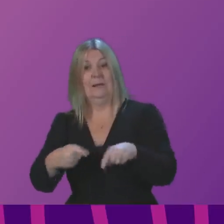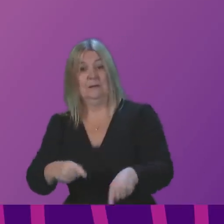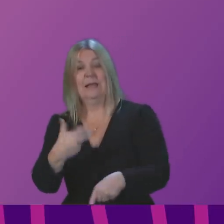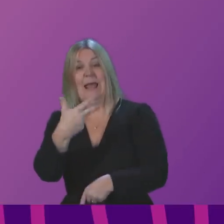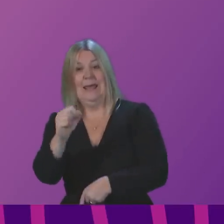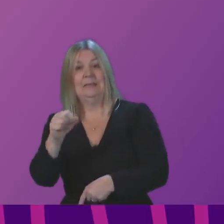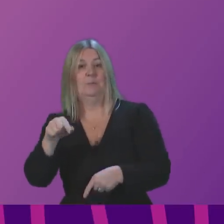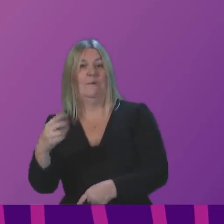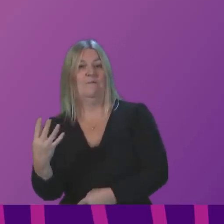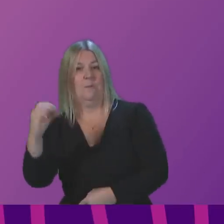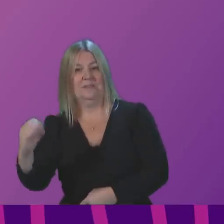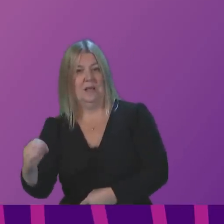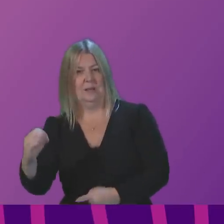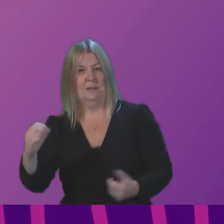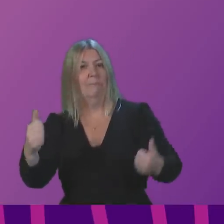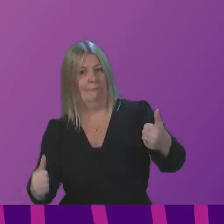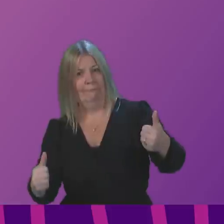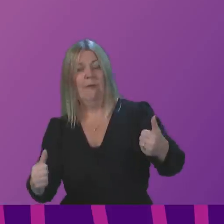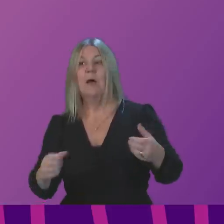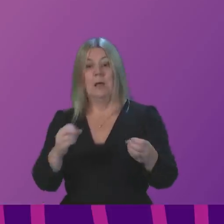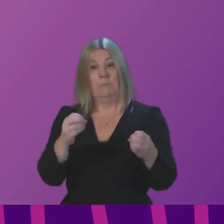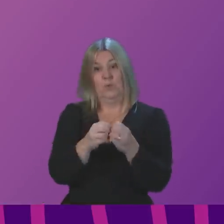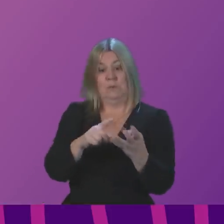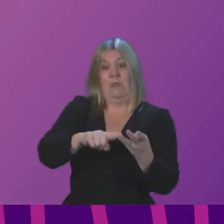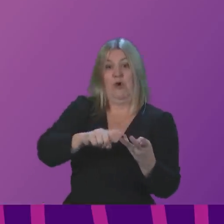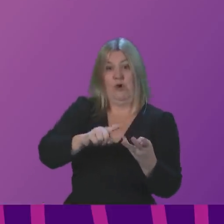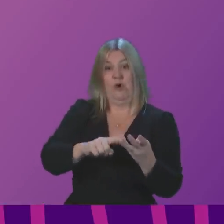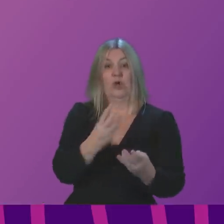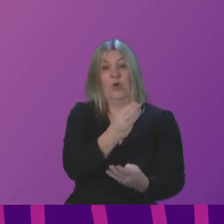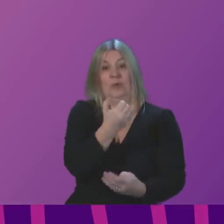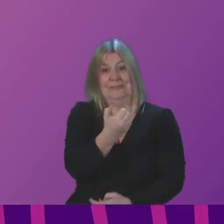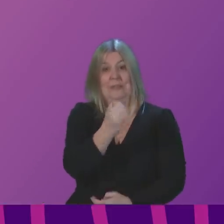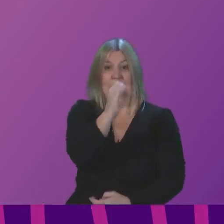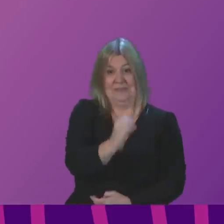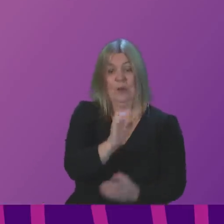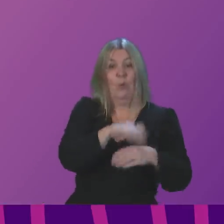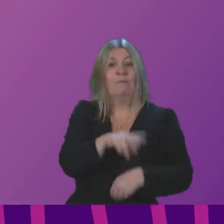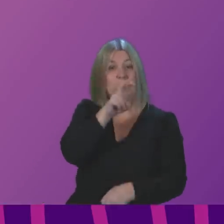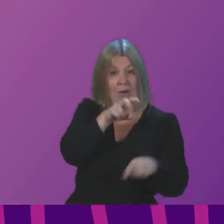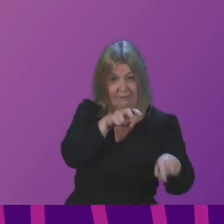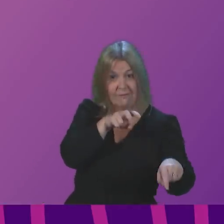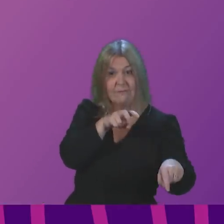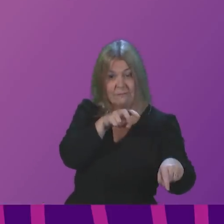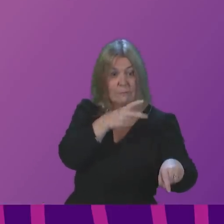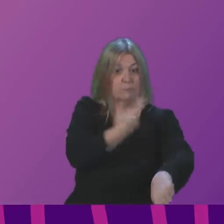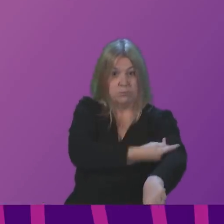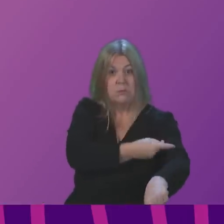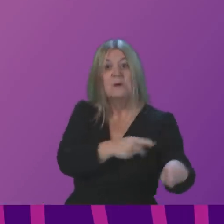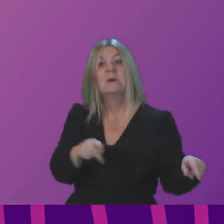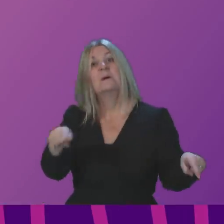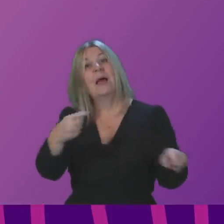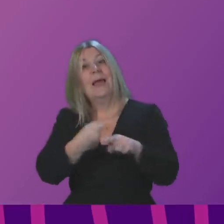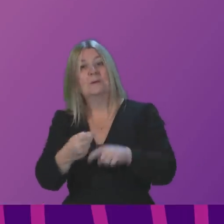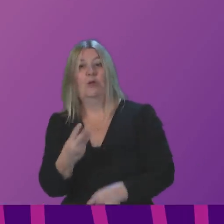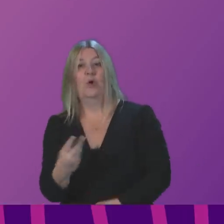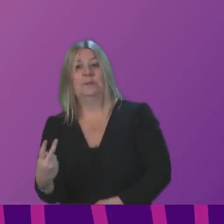.4%. On boosters in Scotland, 36% of the over 12 population vaccinated, in England 32